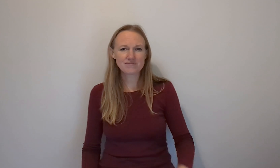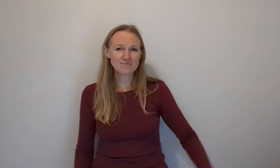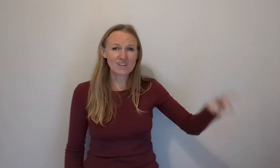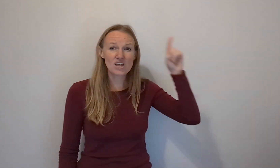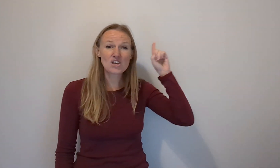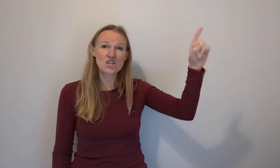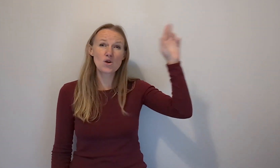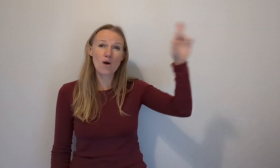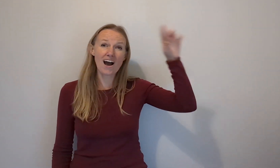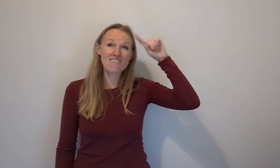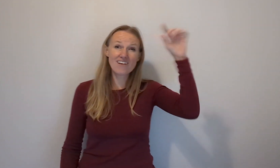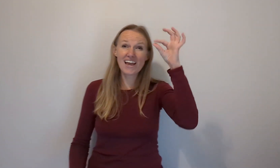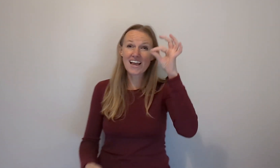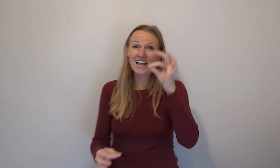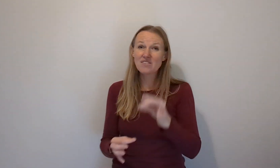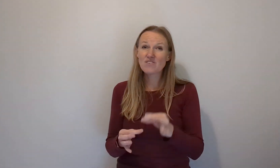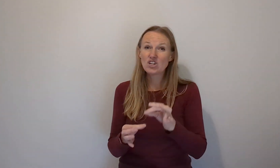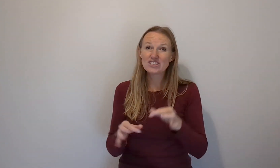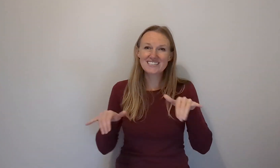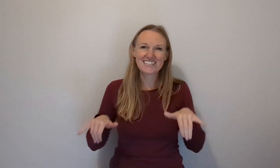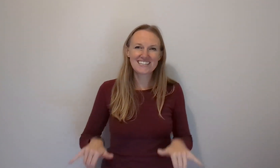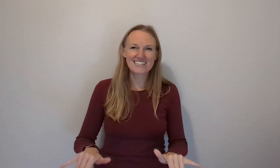You are faithful still